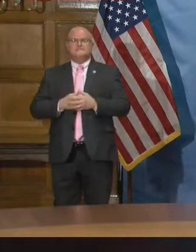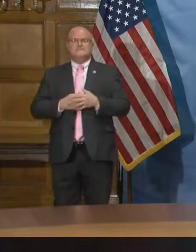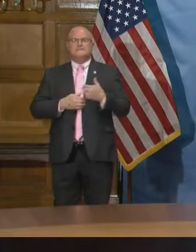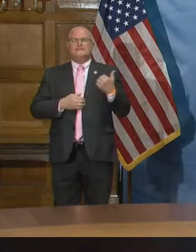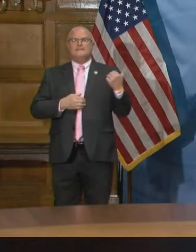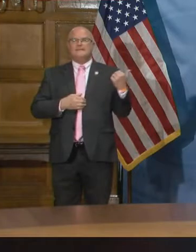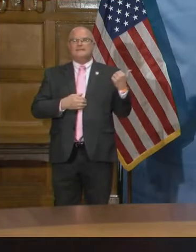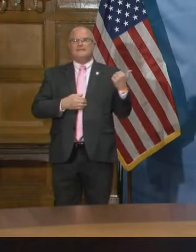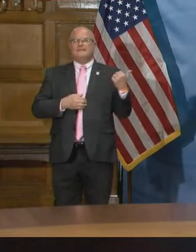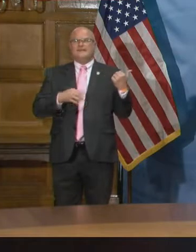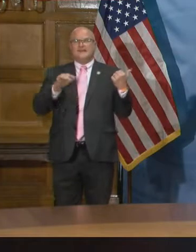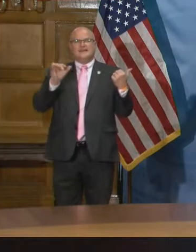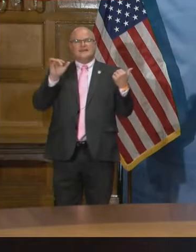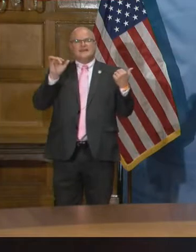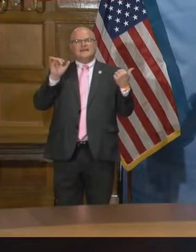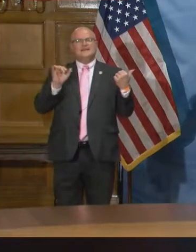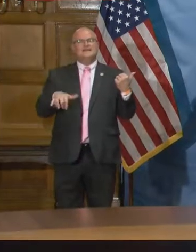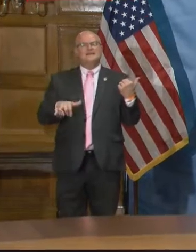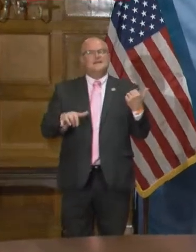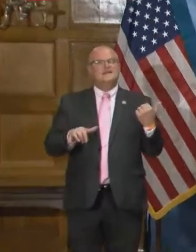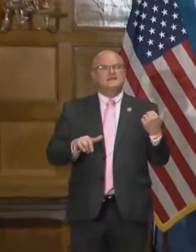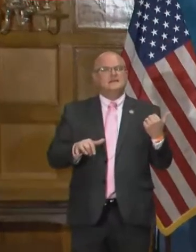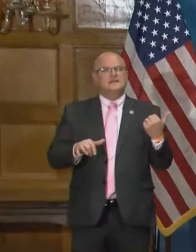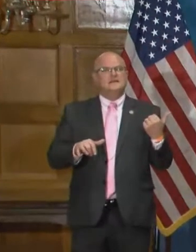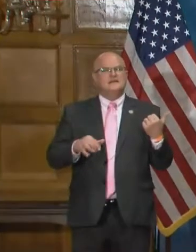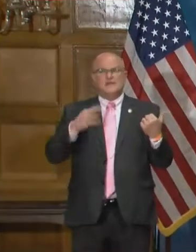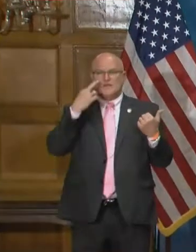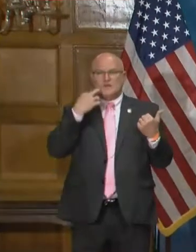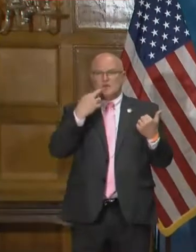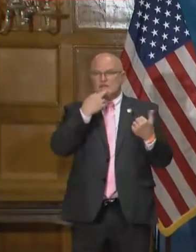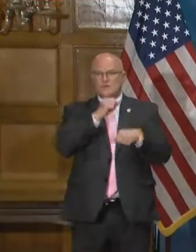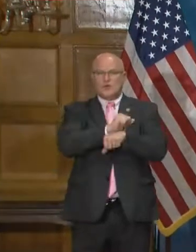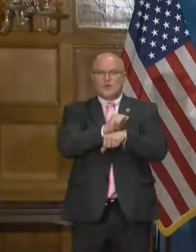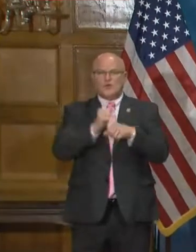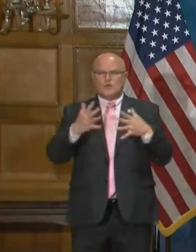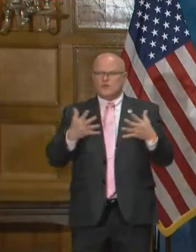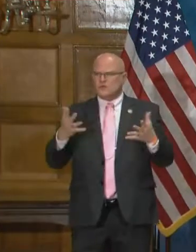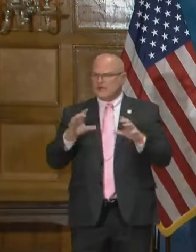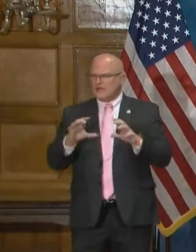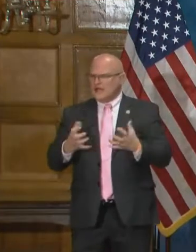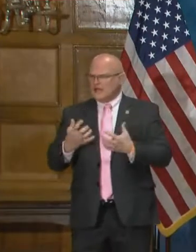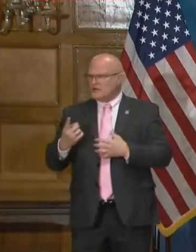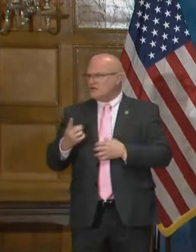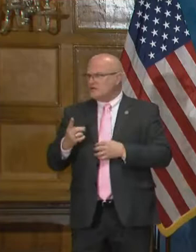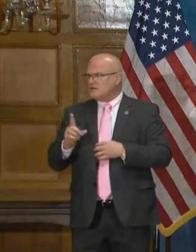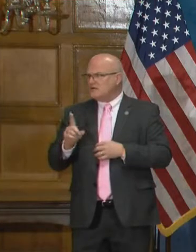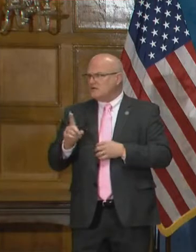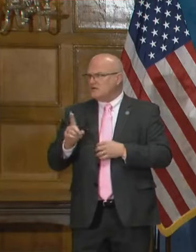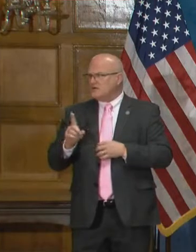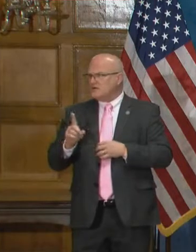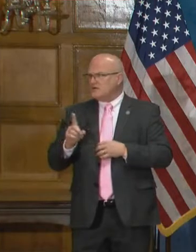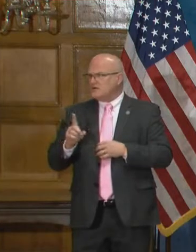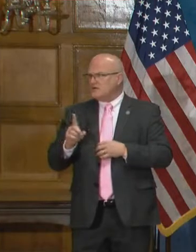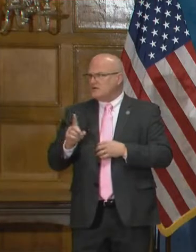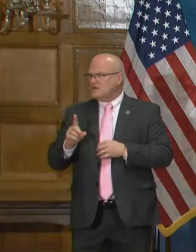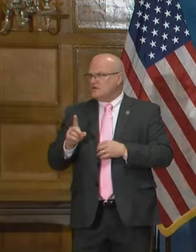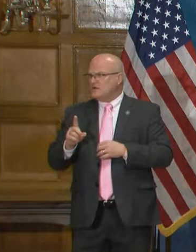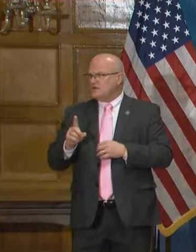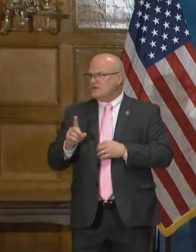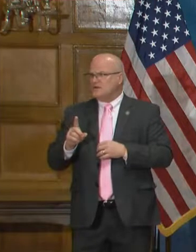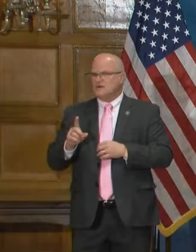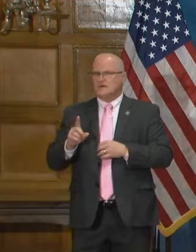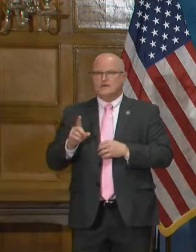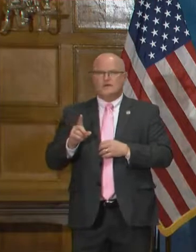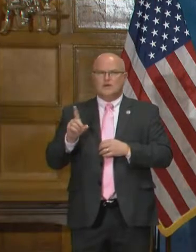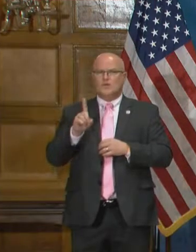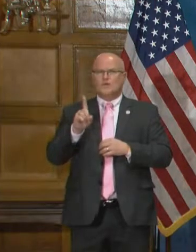Uh, the uh, restaurant workers are in what category? don't be in two for the most